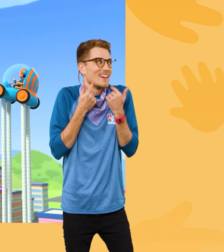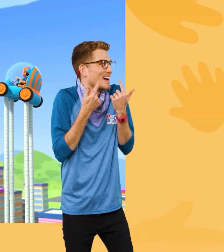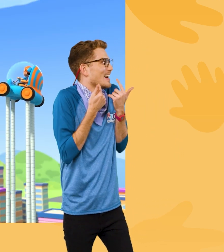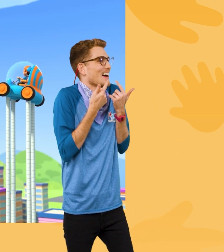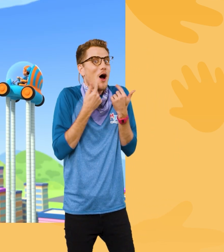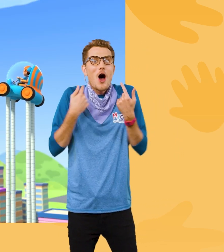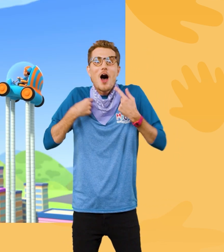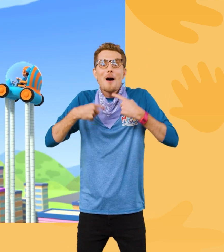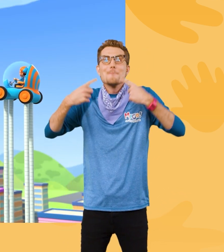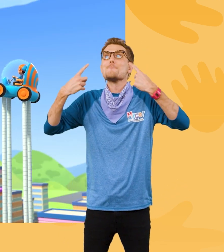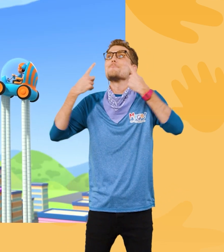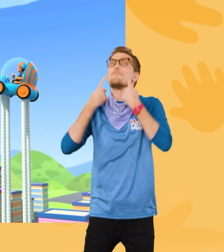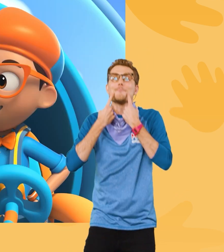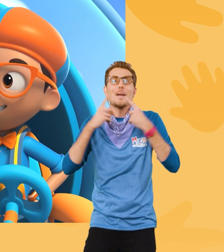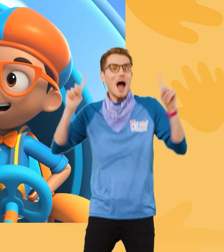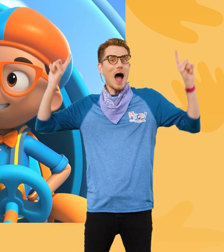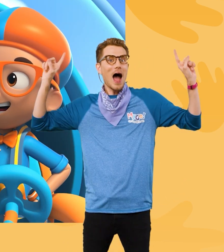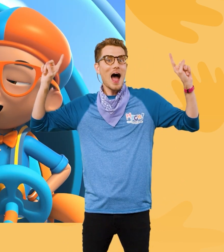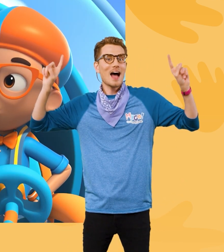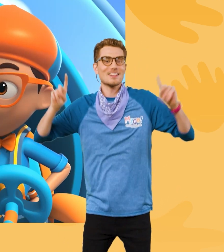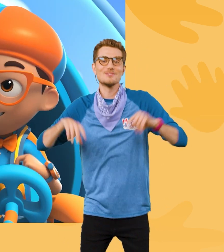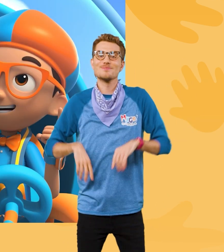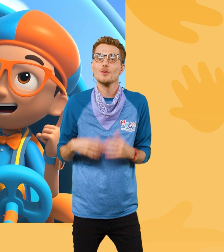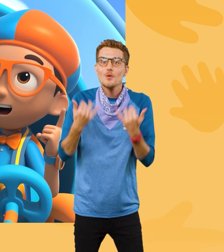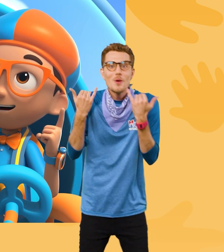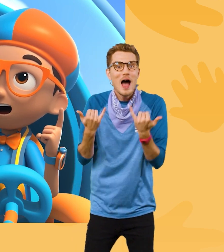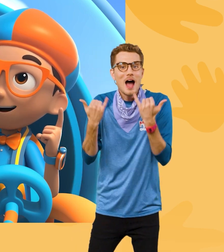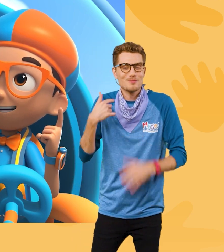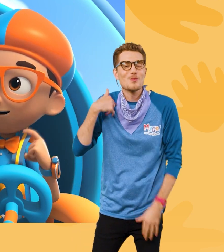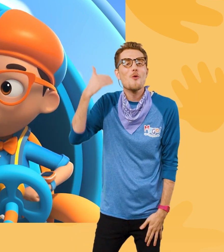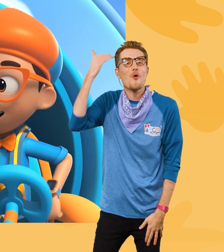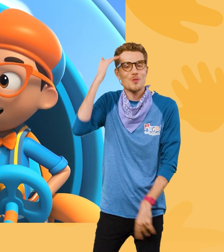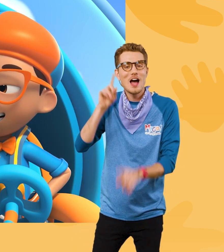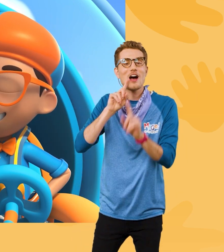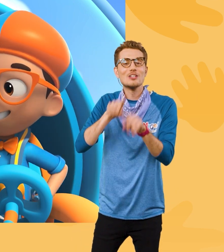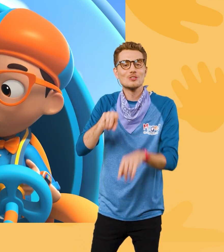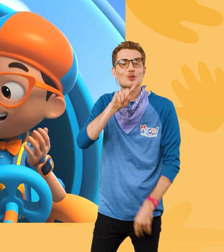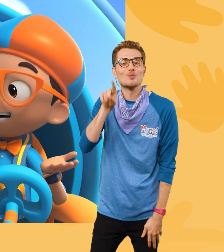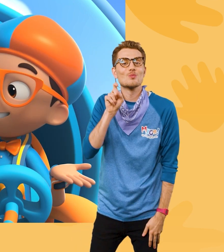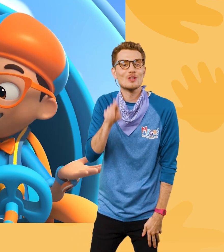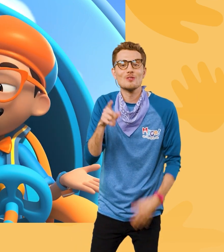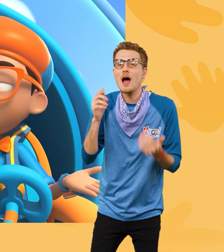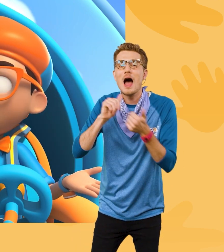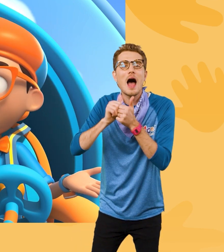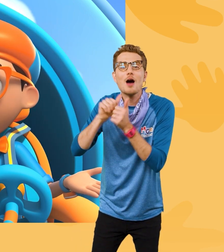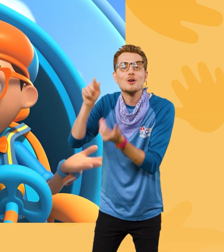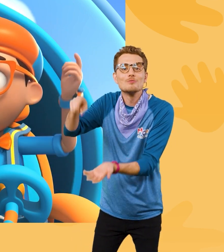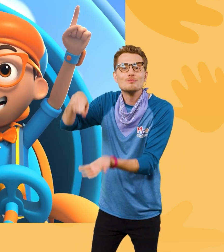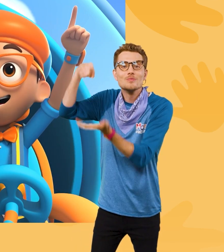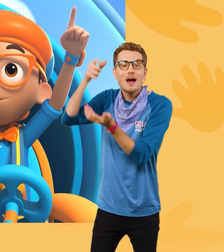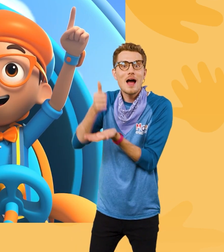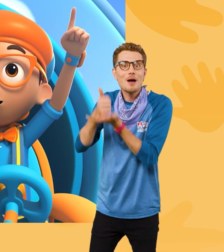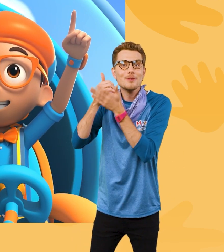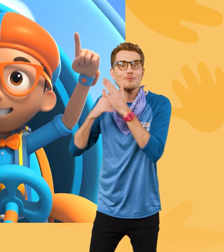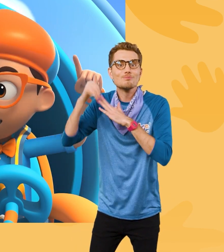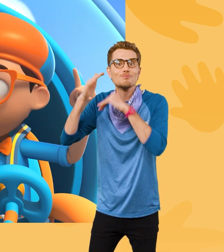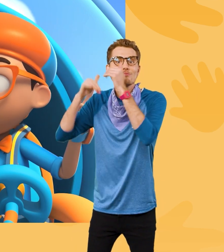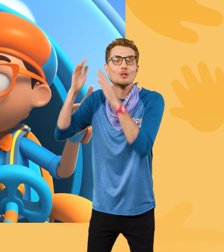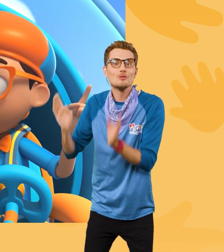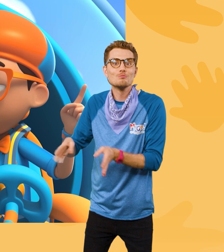Hey! We did it! And now I know the answer to my question! How does a crane help build a building? Cranes